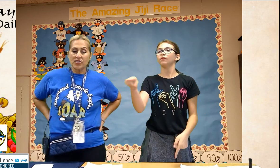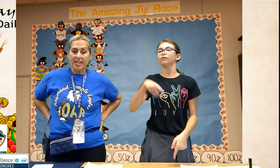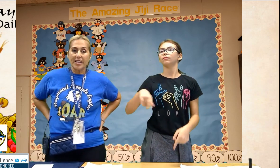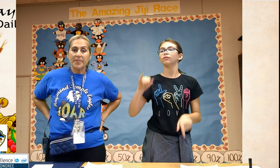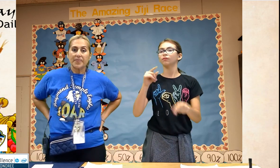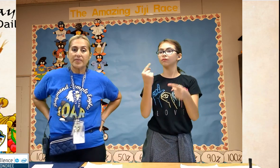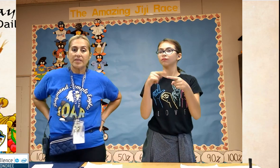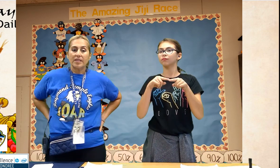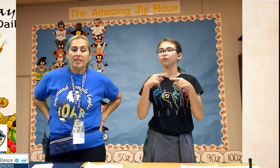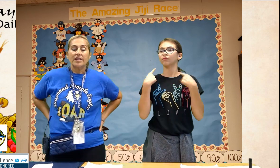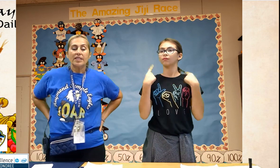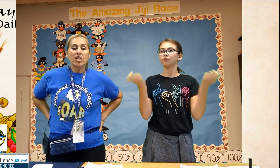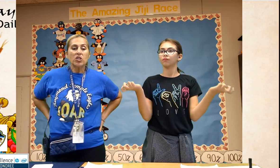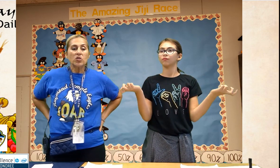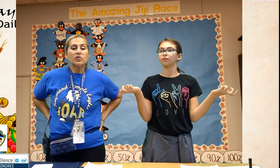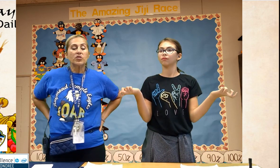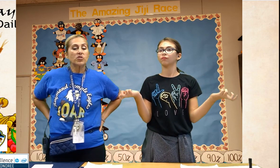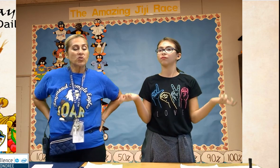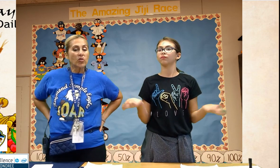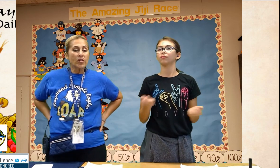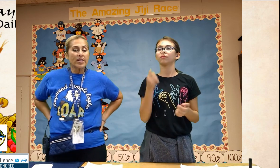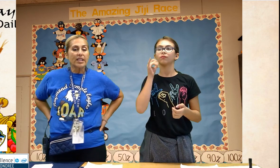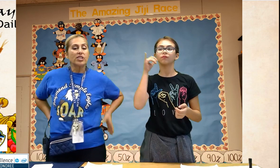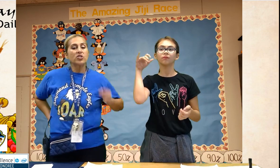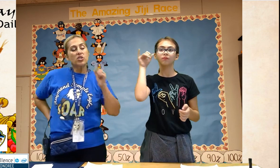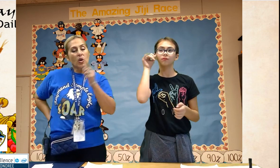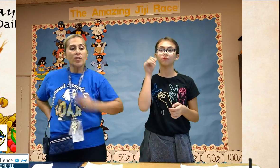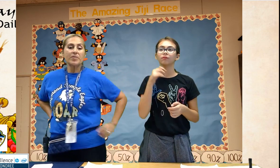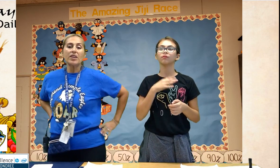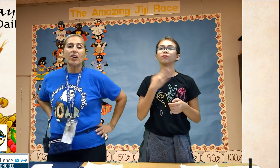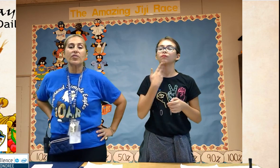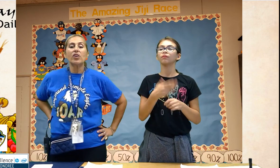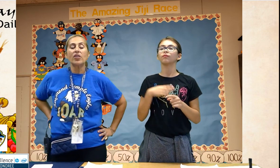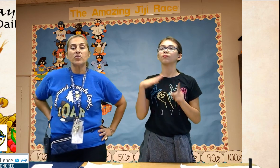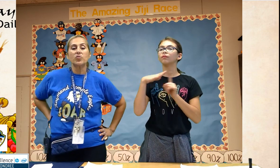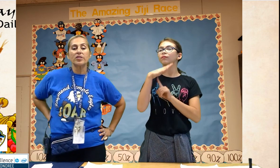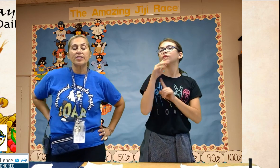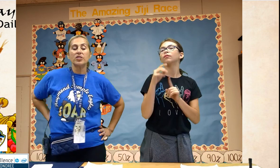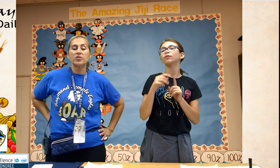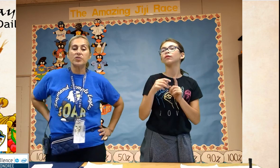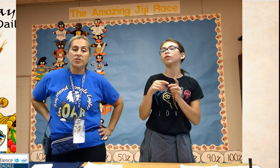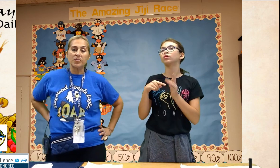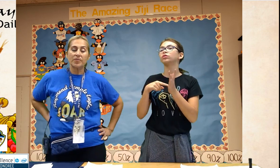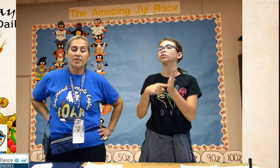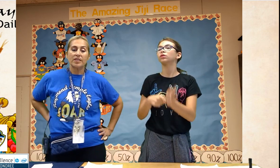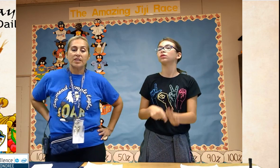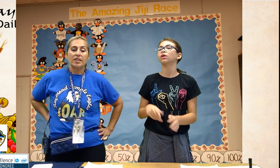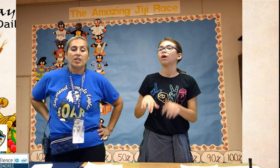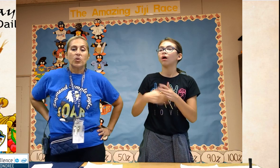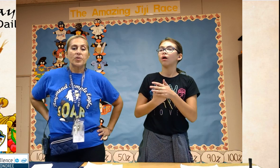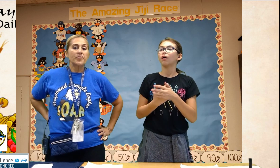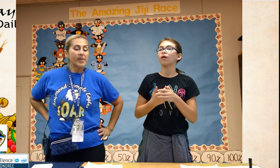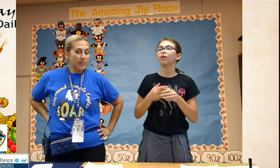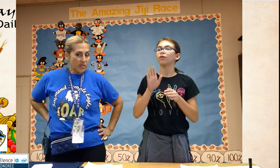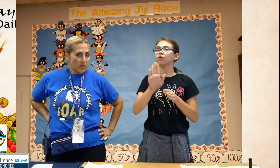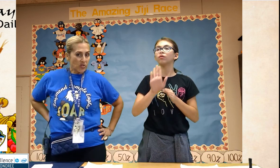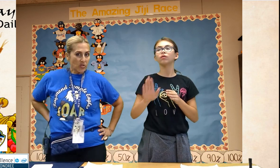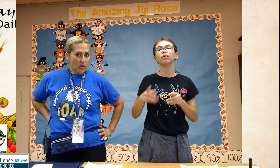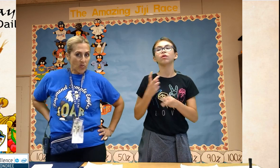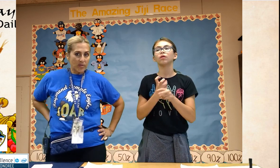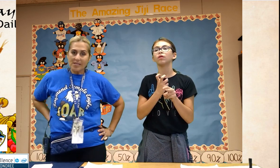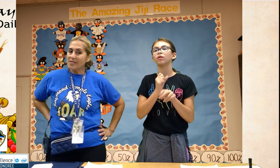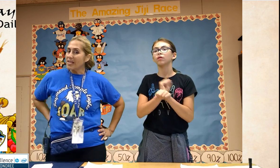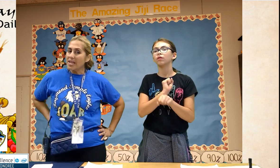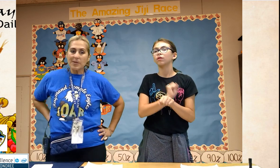yesterday. Thank you for SORI and showing me all the hard work that you do. Remember to